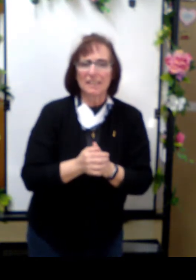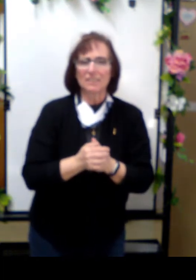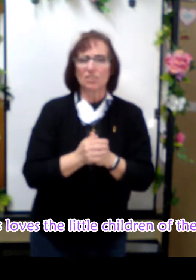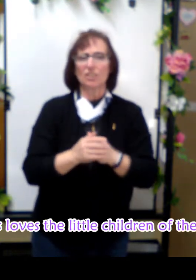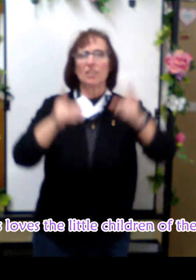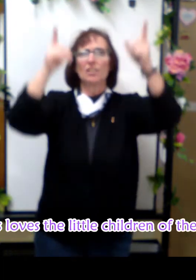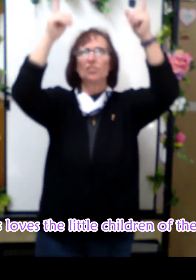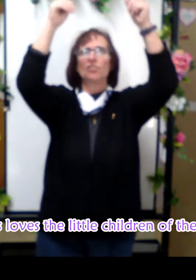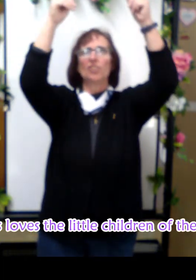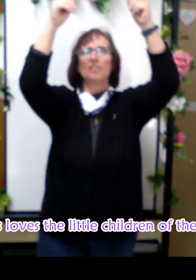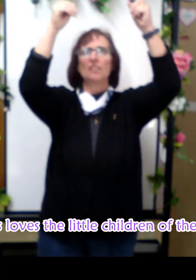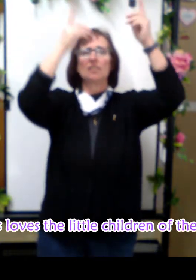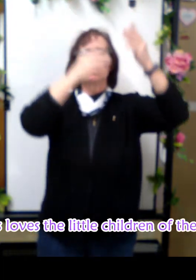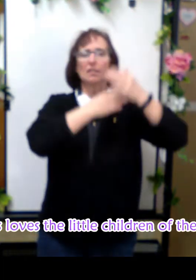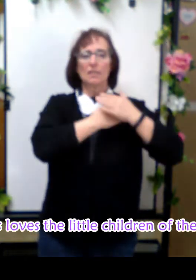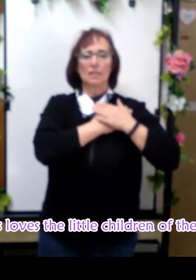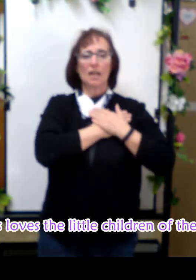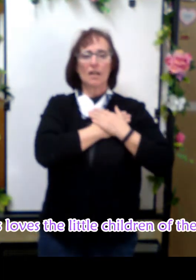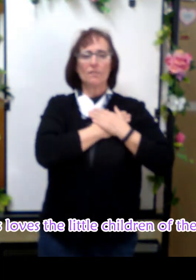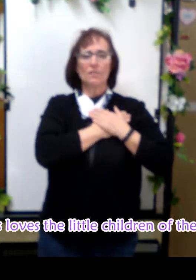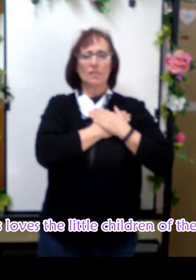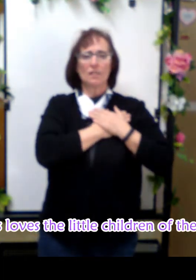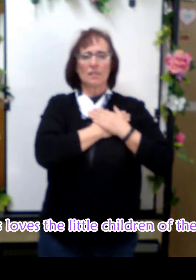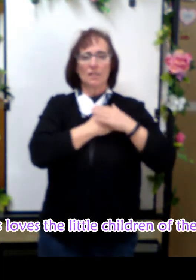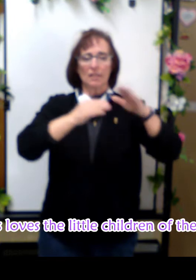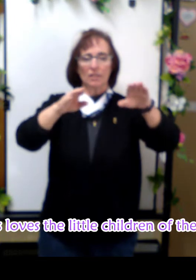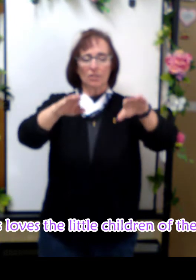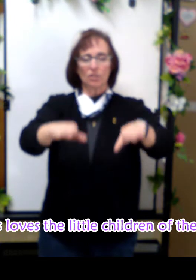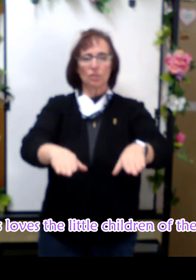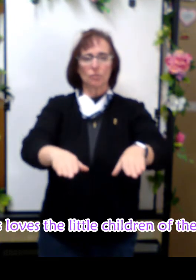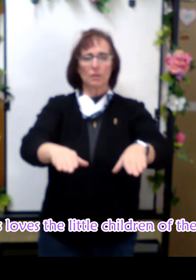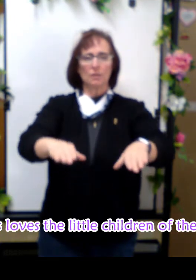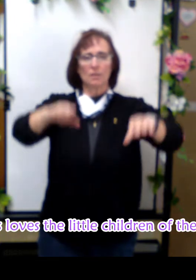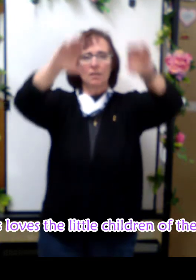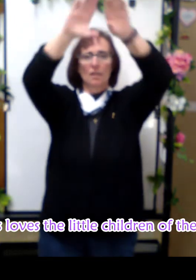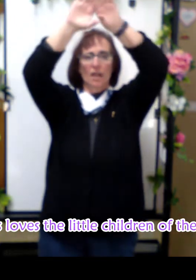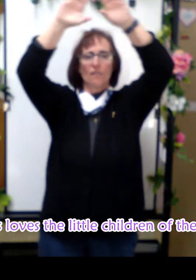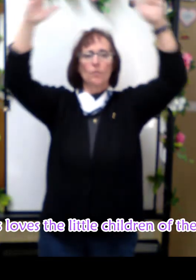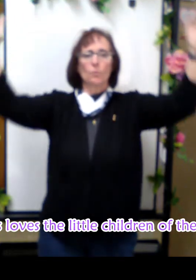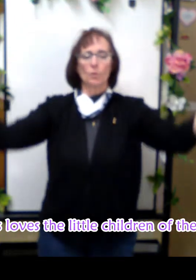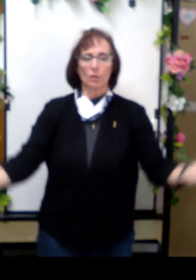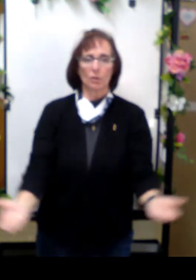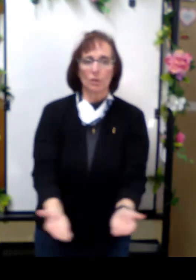is just Jesus loves the little children of the world.